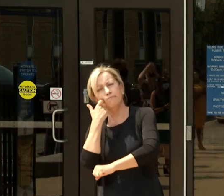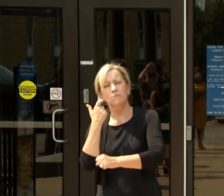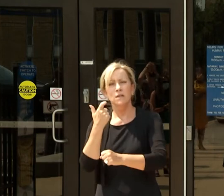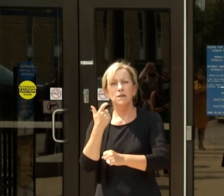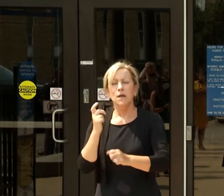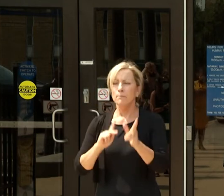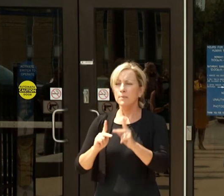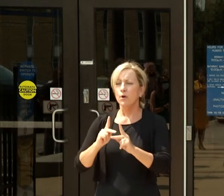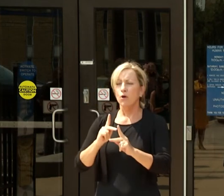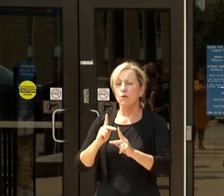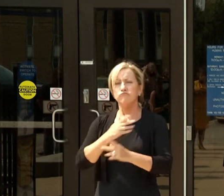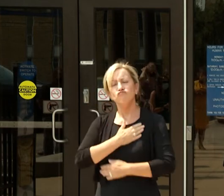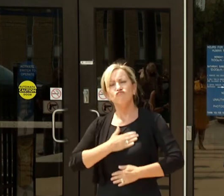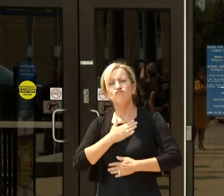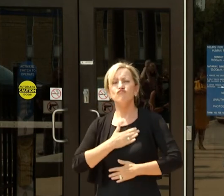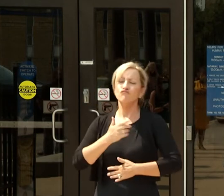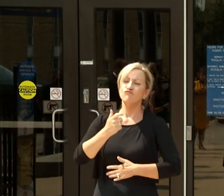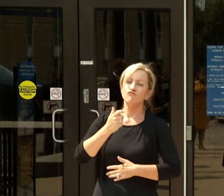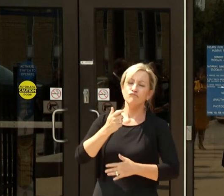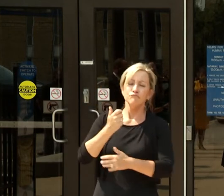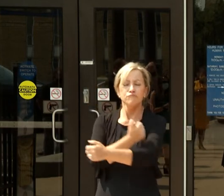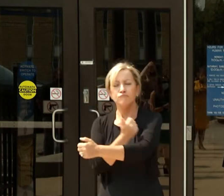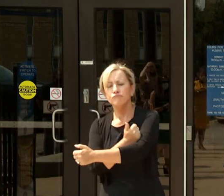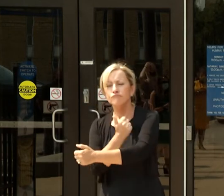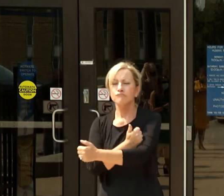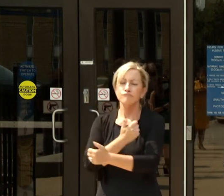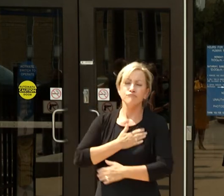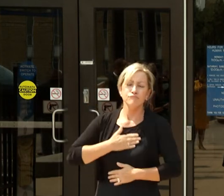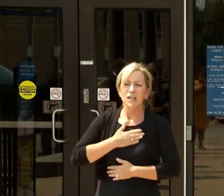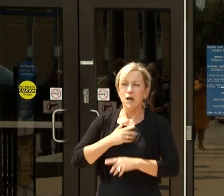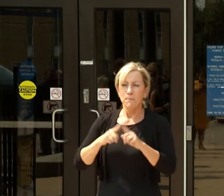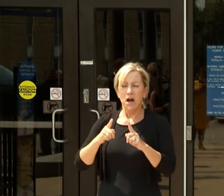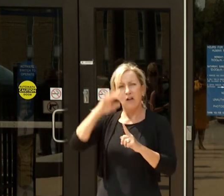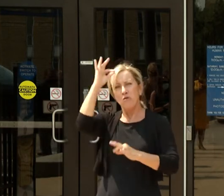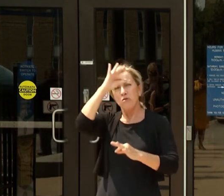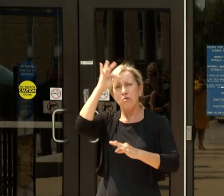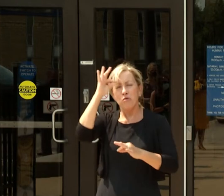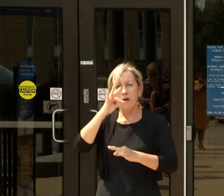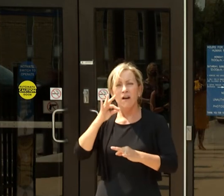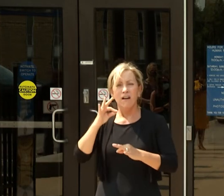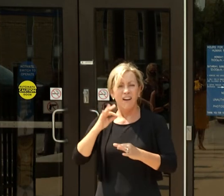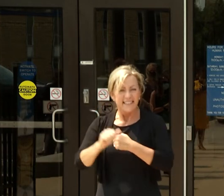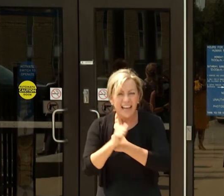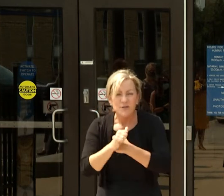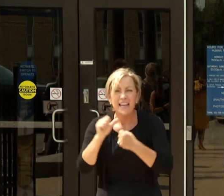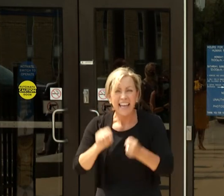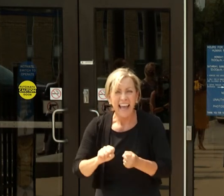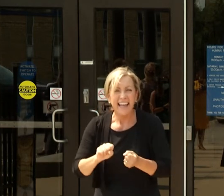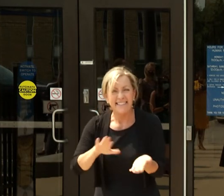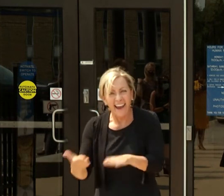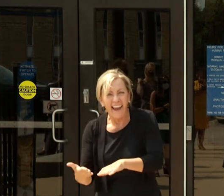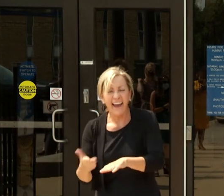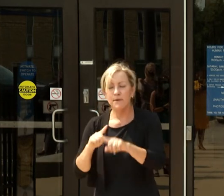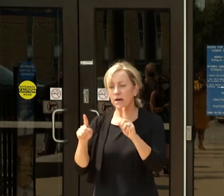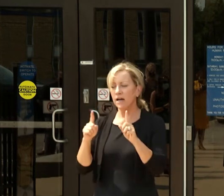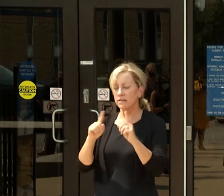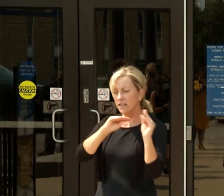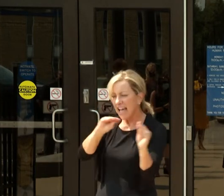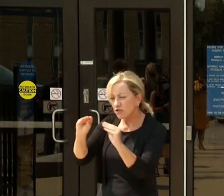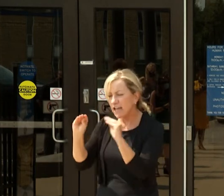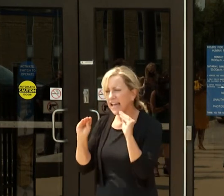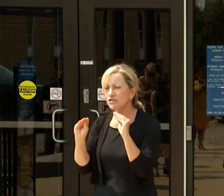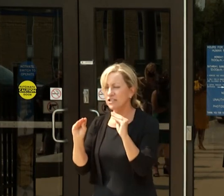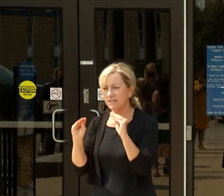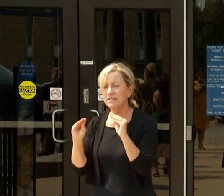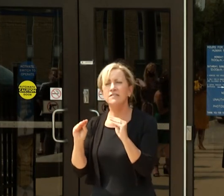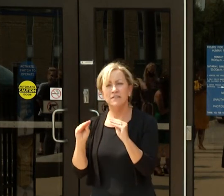for pleasure and not knowing maybe that these are dangerous drugs. So with education, I think the number